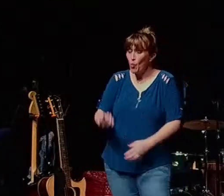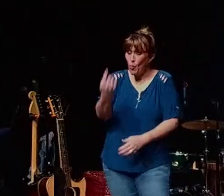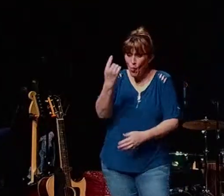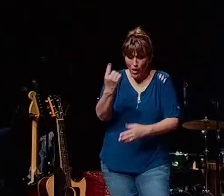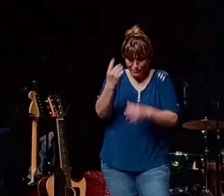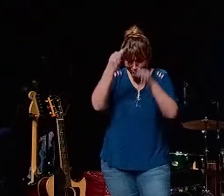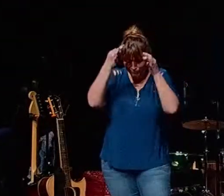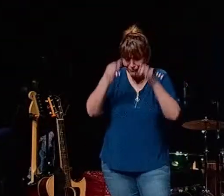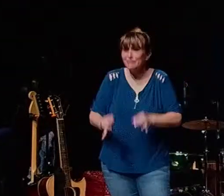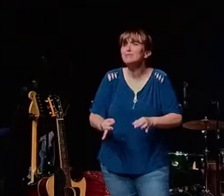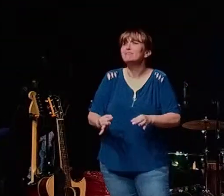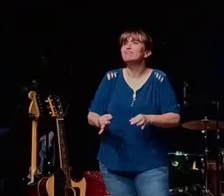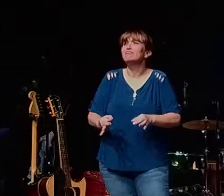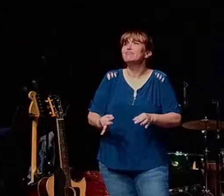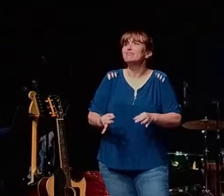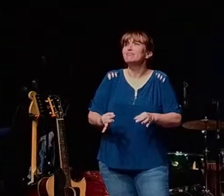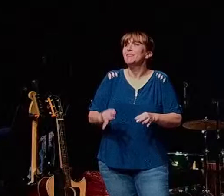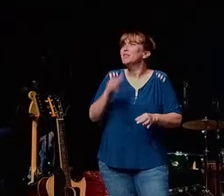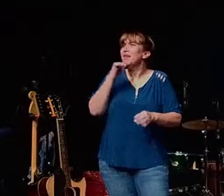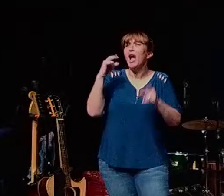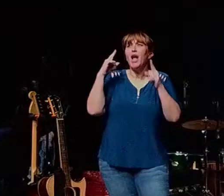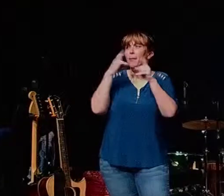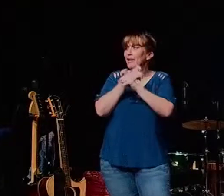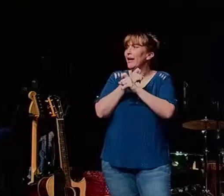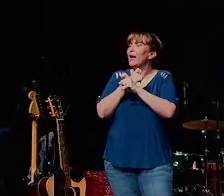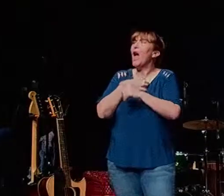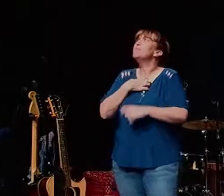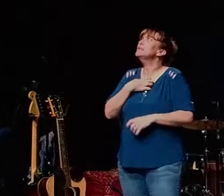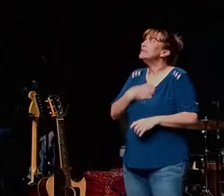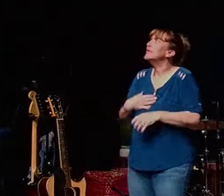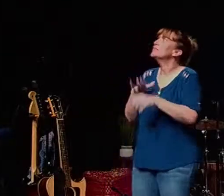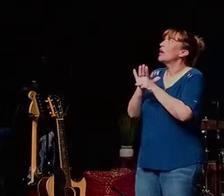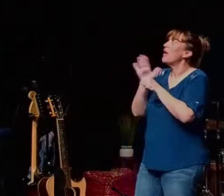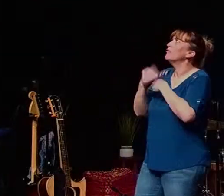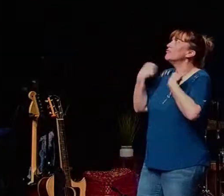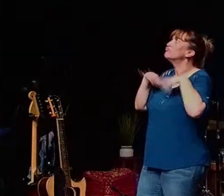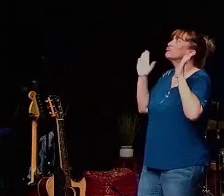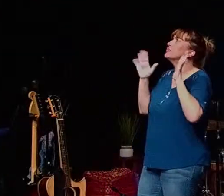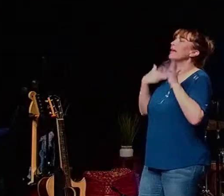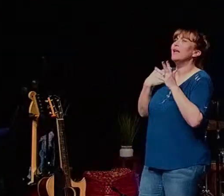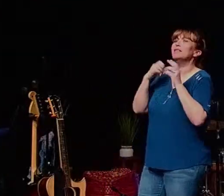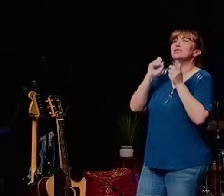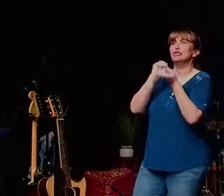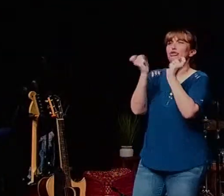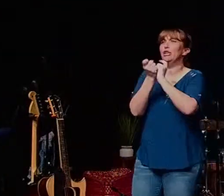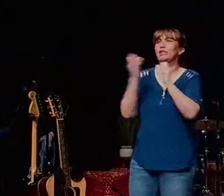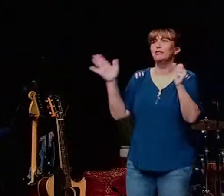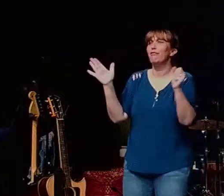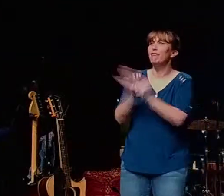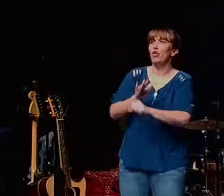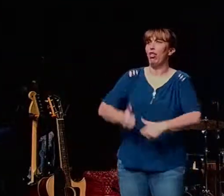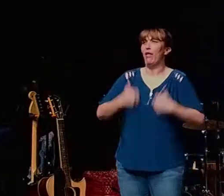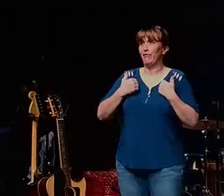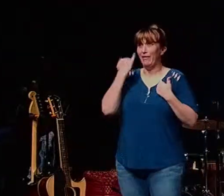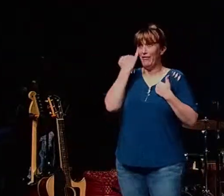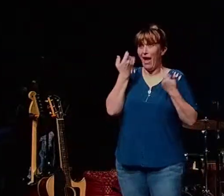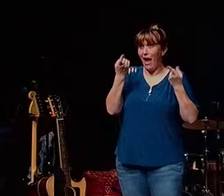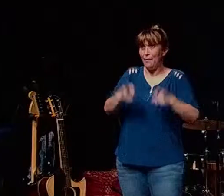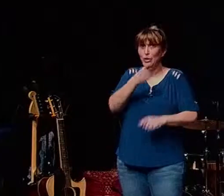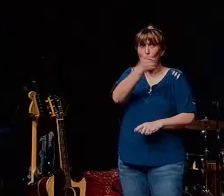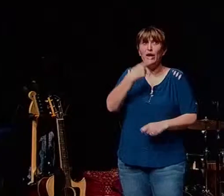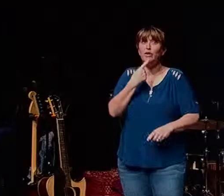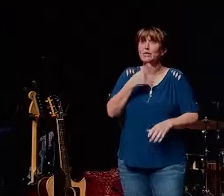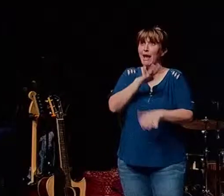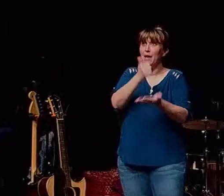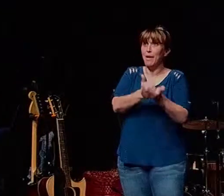one decision of saying it's not complicated i'm desperate enough to turn myself in can change the rest of your life and if that happened to you can you say amen